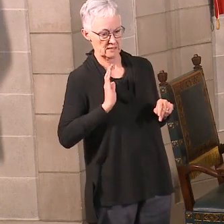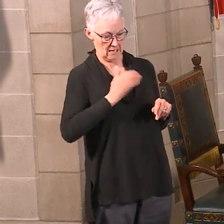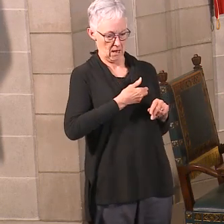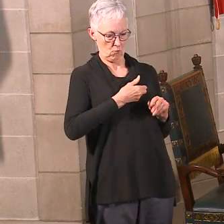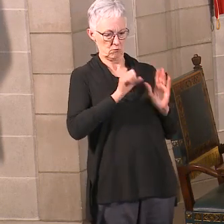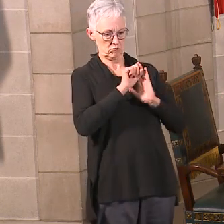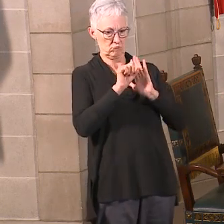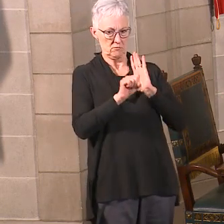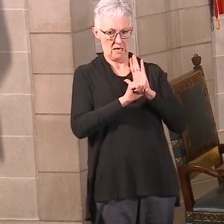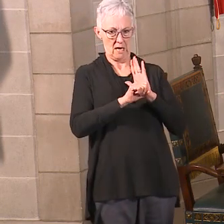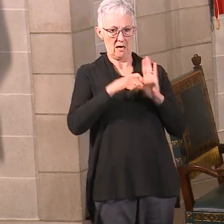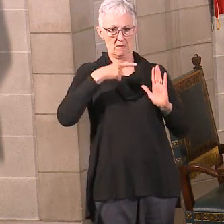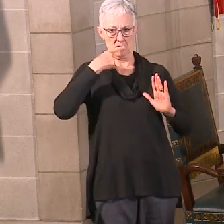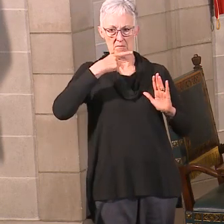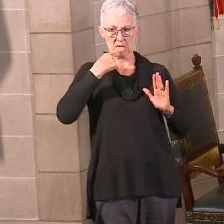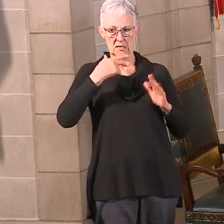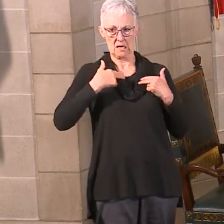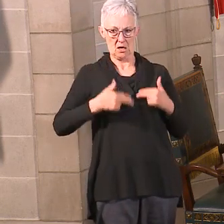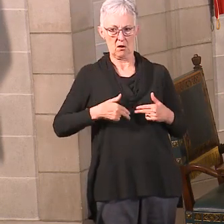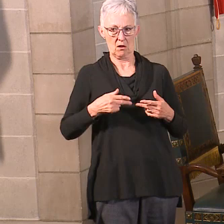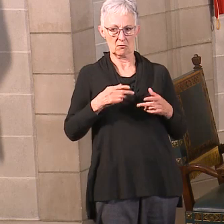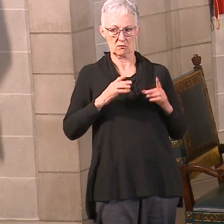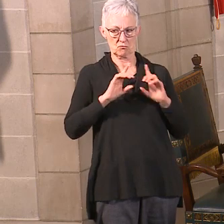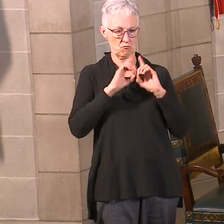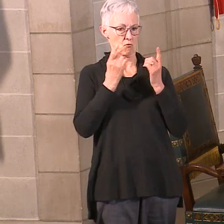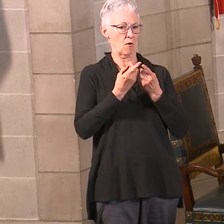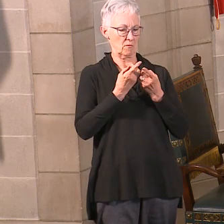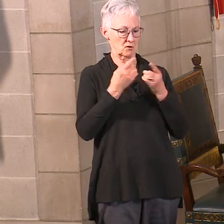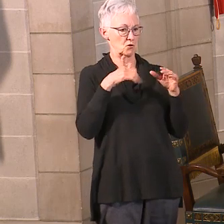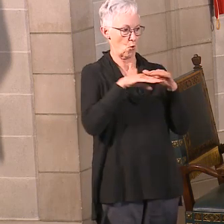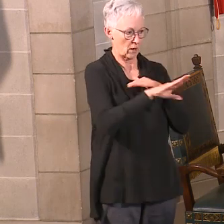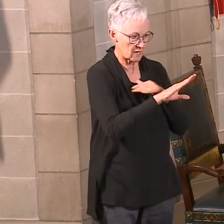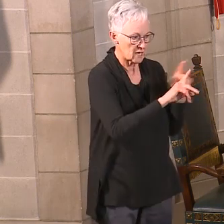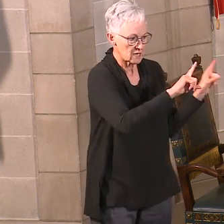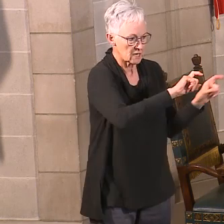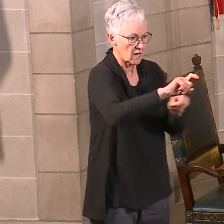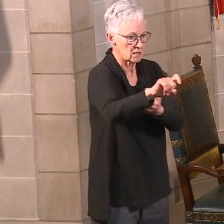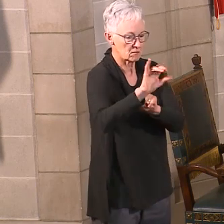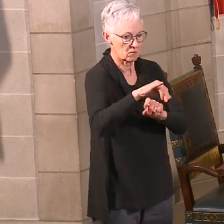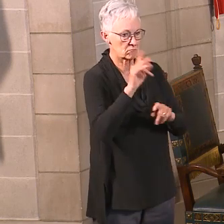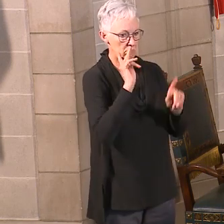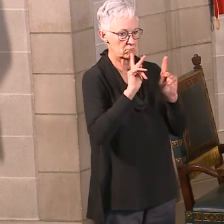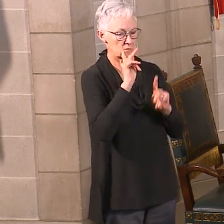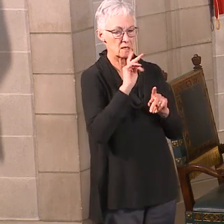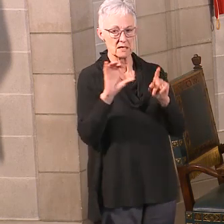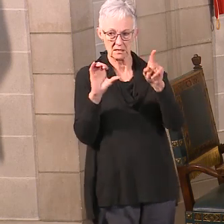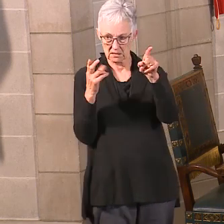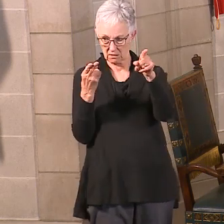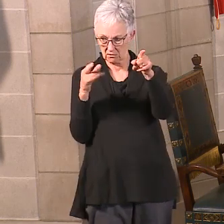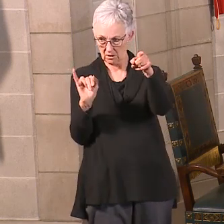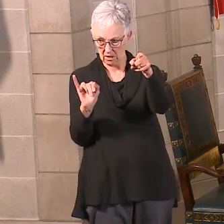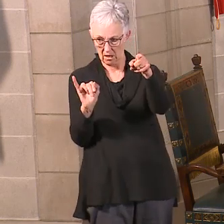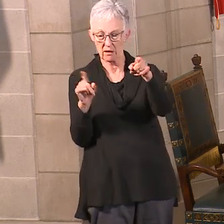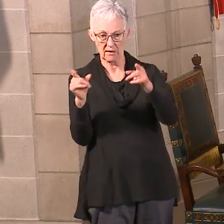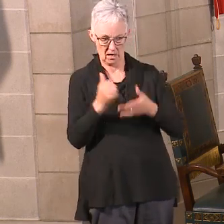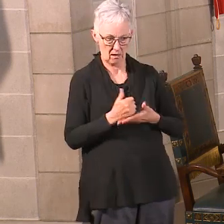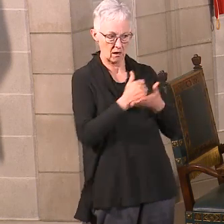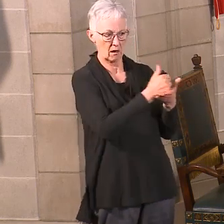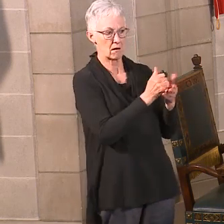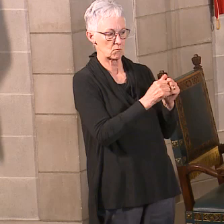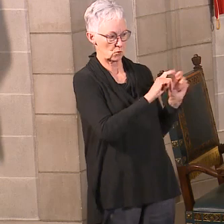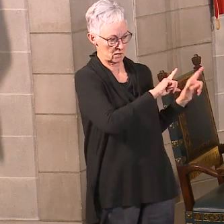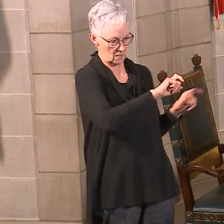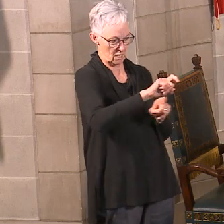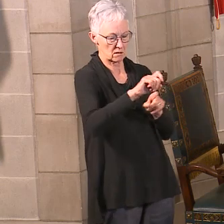health department that is going and doing those tests. While there are other systems like CHI who have been helping with testing in places like Grand Island because they've got a